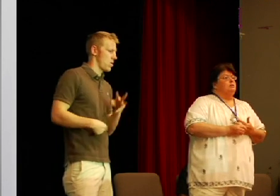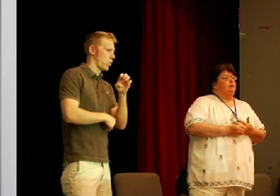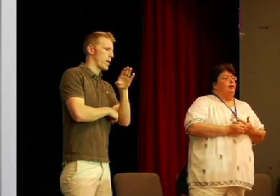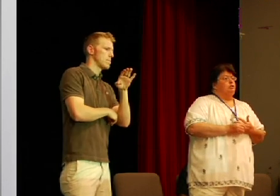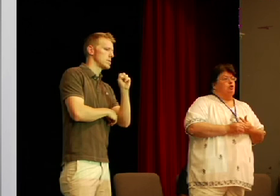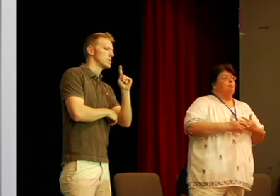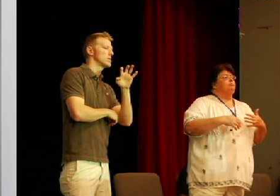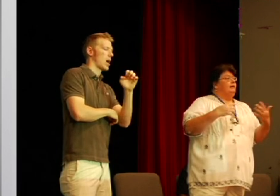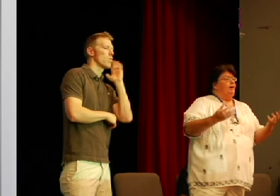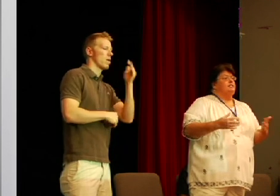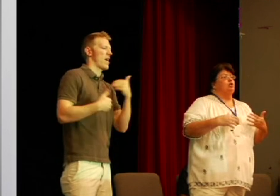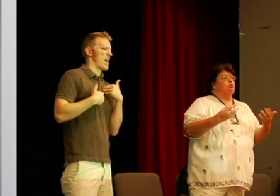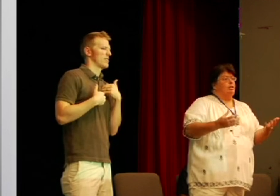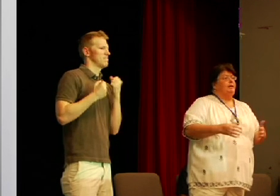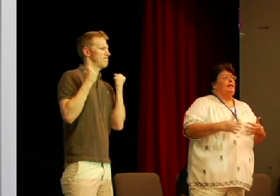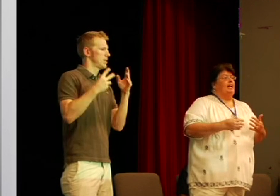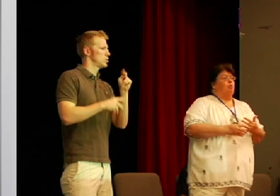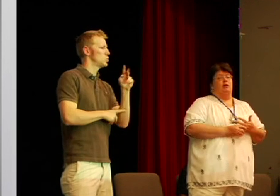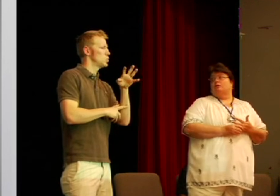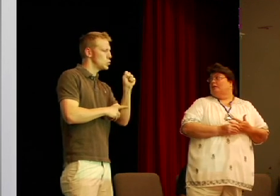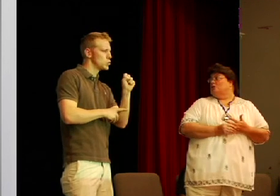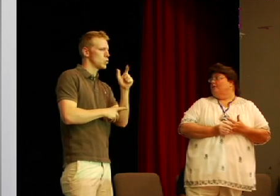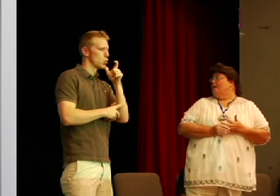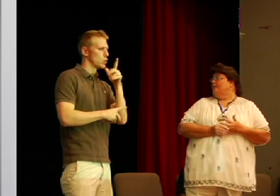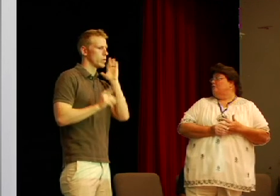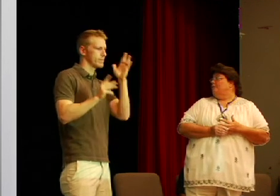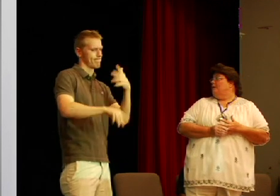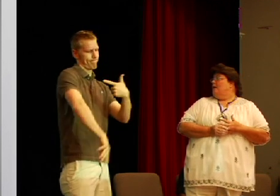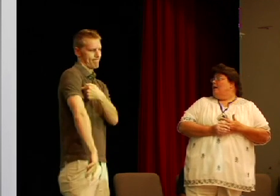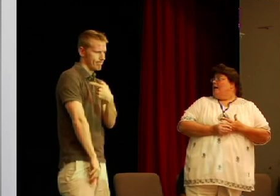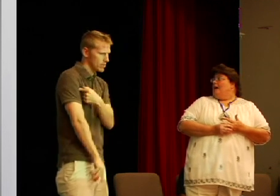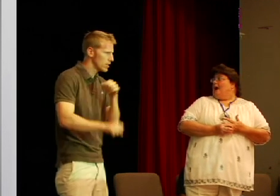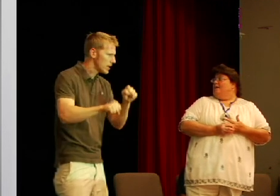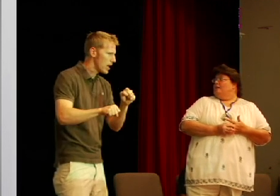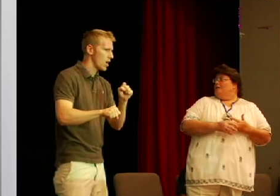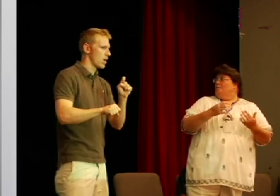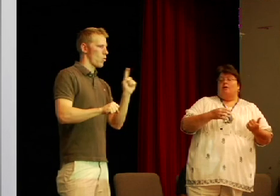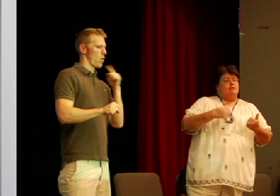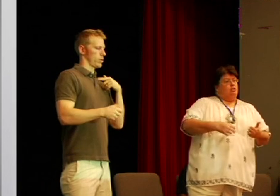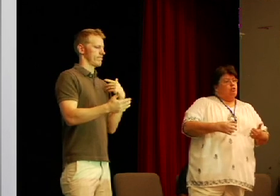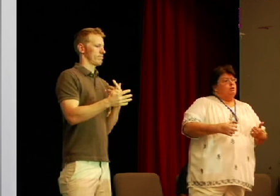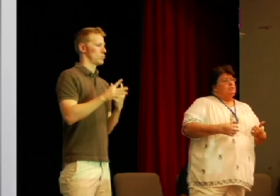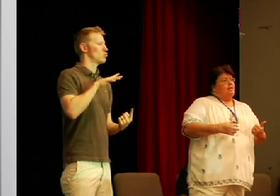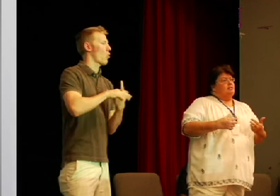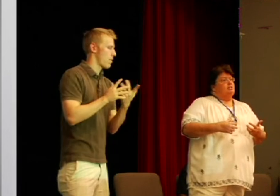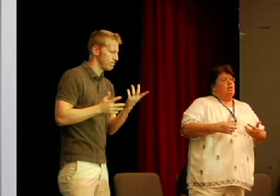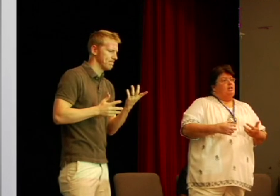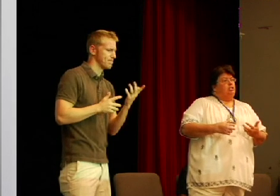i'm sure advising who's going to be getting it and where it's going to be coming to and then the other part of this and you're doing this today is education